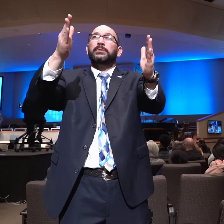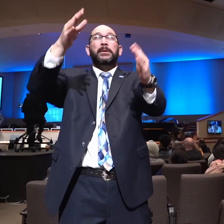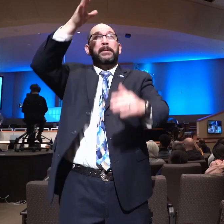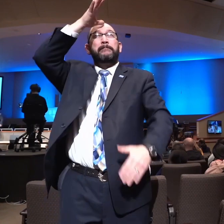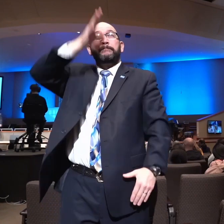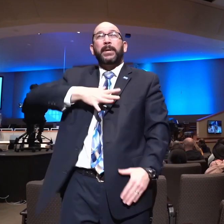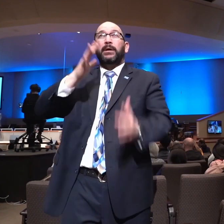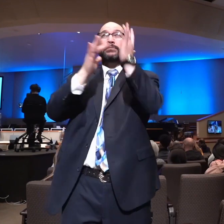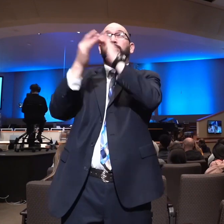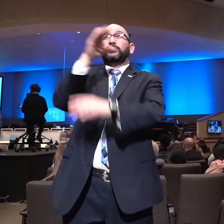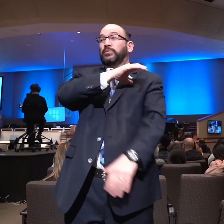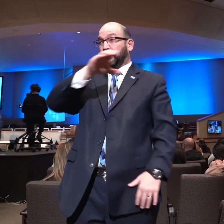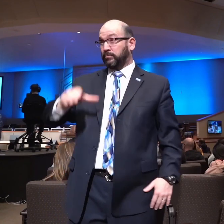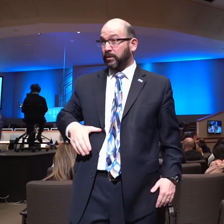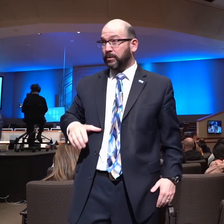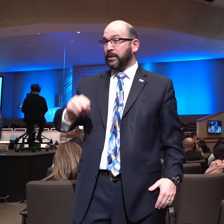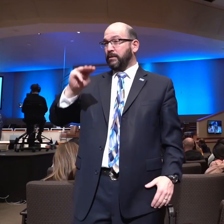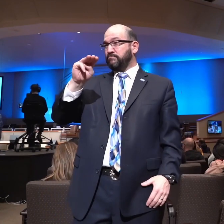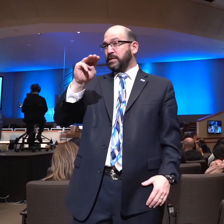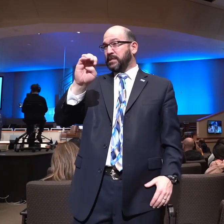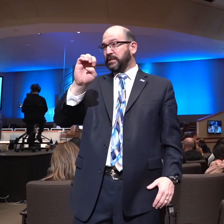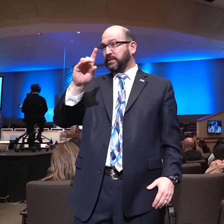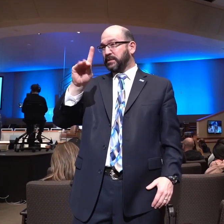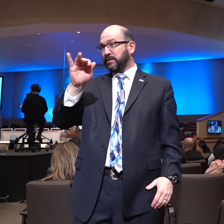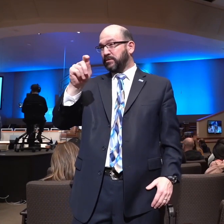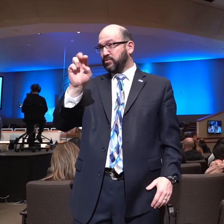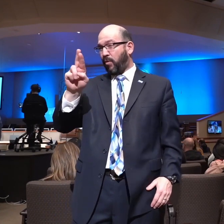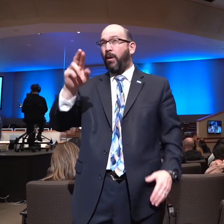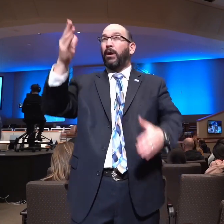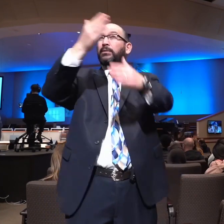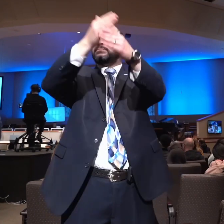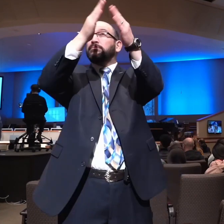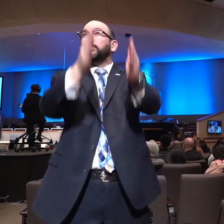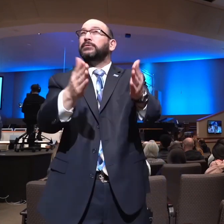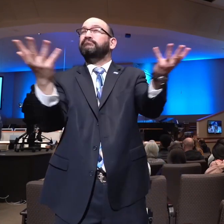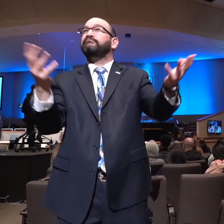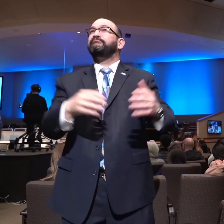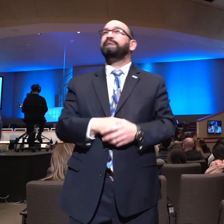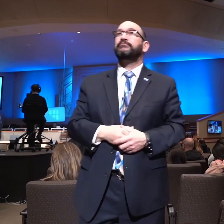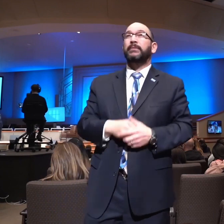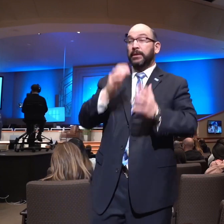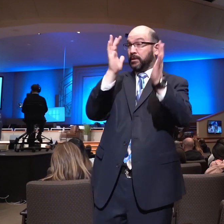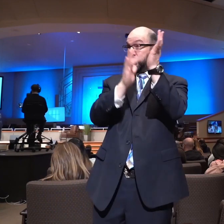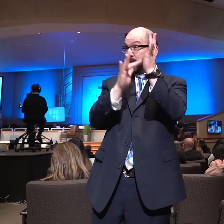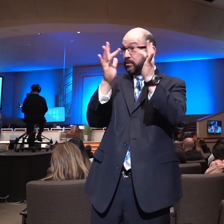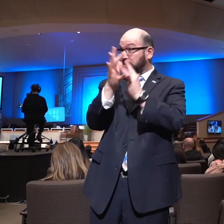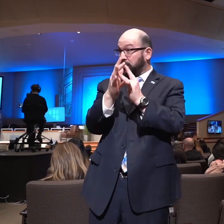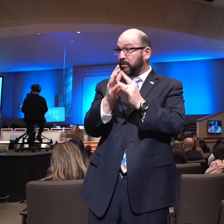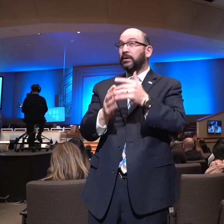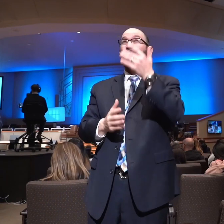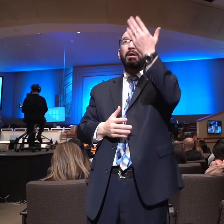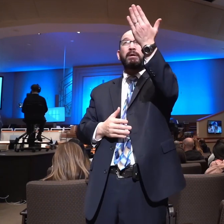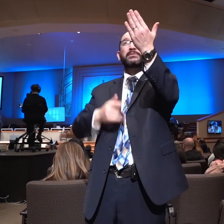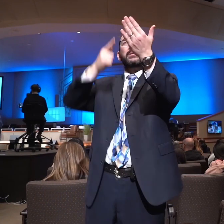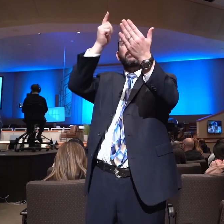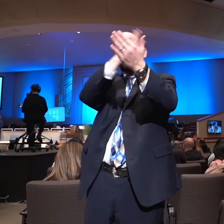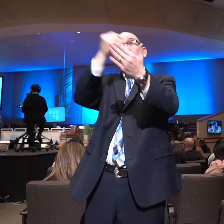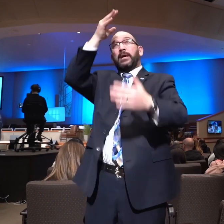of the humanity of Jesus Christ, His incarnation. And Jesus as the God-man became the